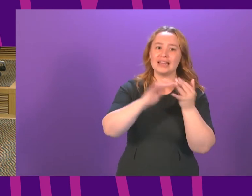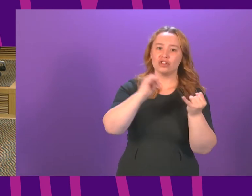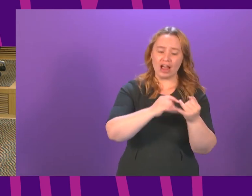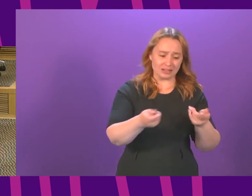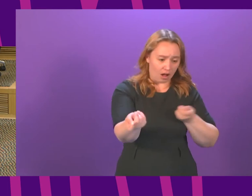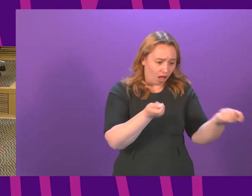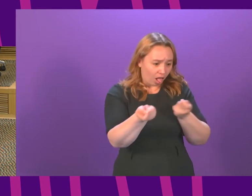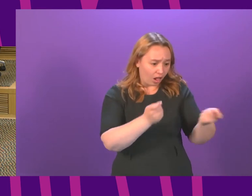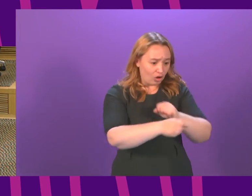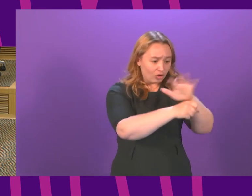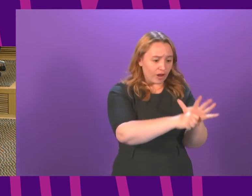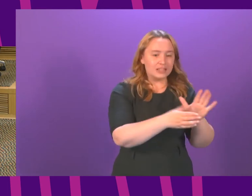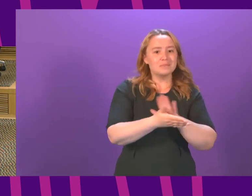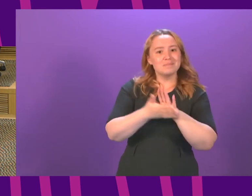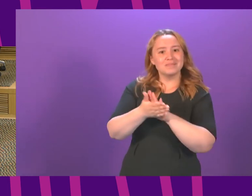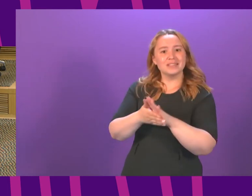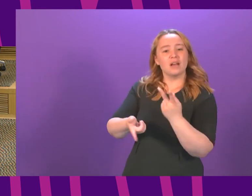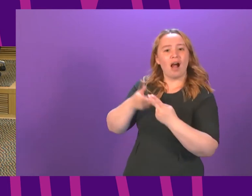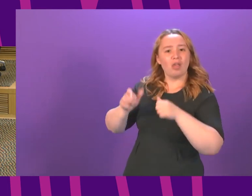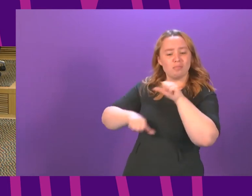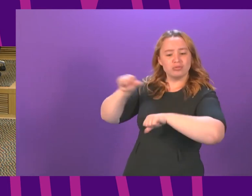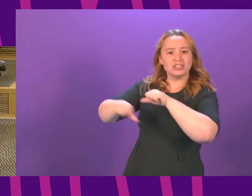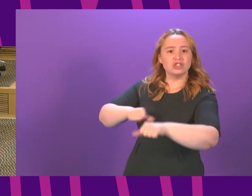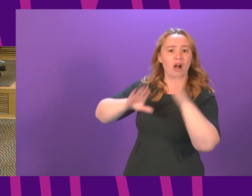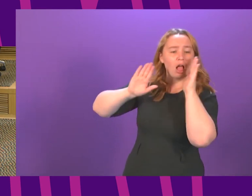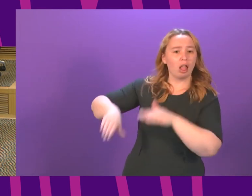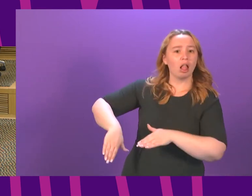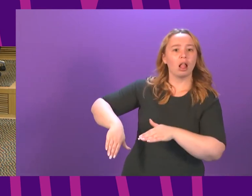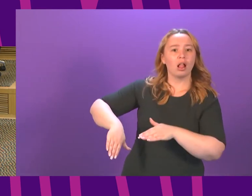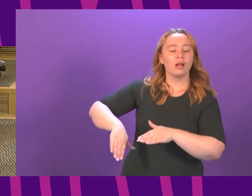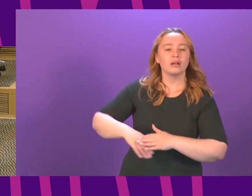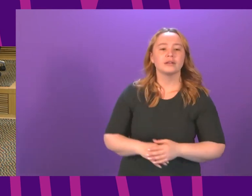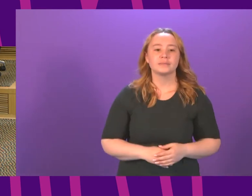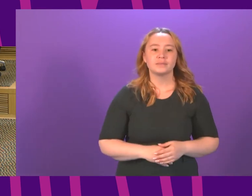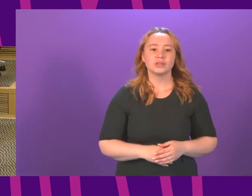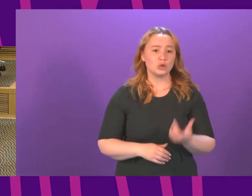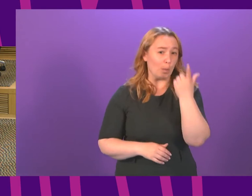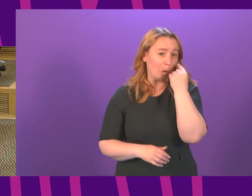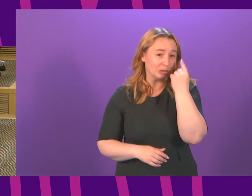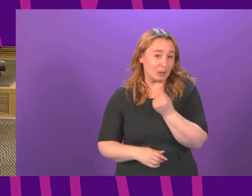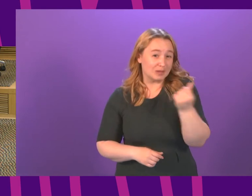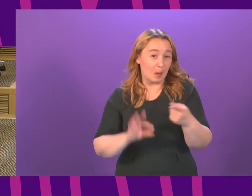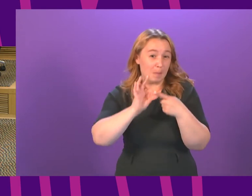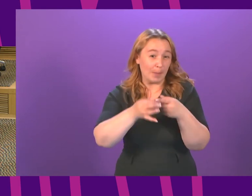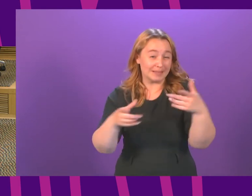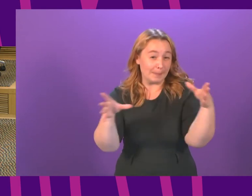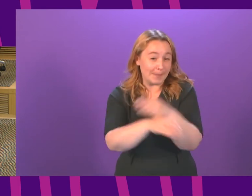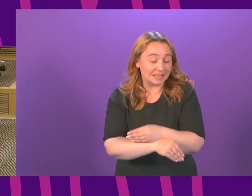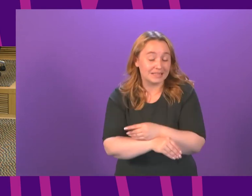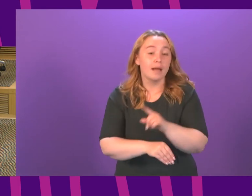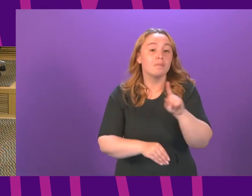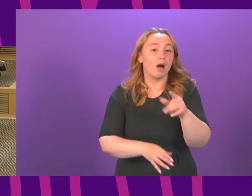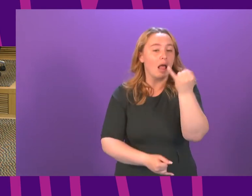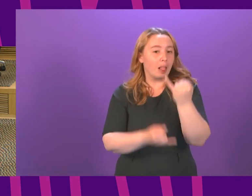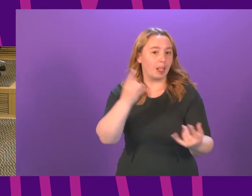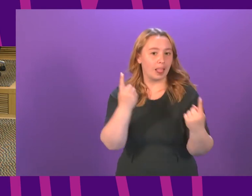anything else we are trying to get the health service back to normal President officer I am sure I have missed some of the points here I will end with this I